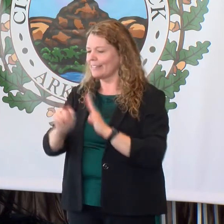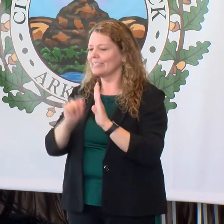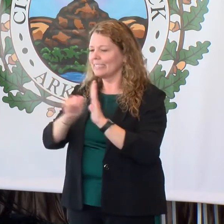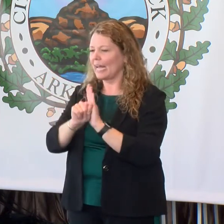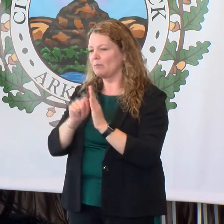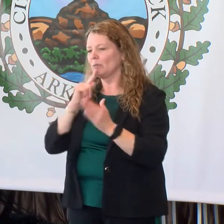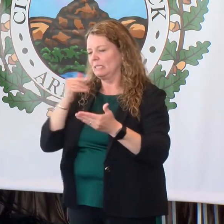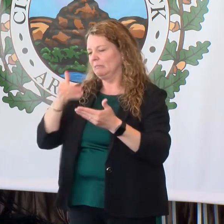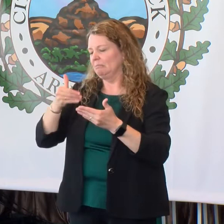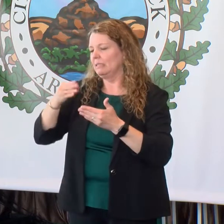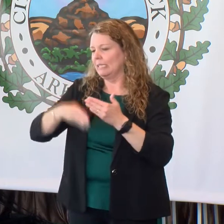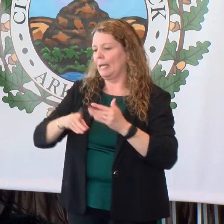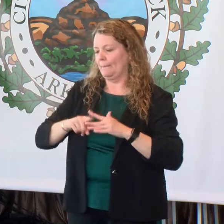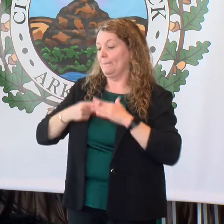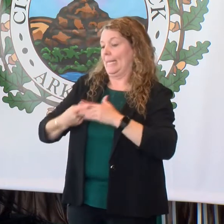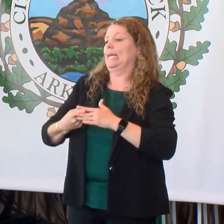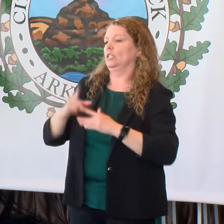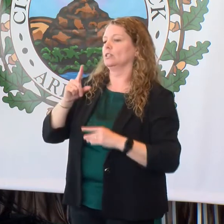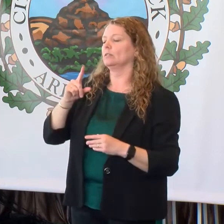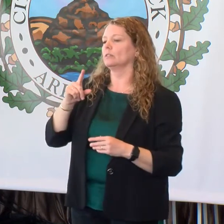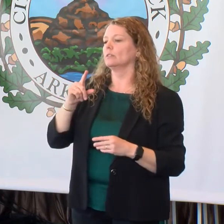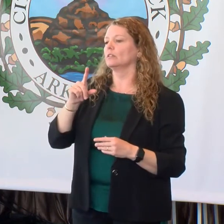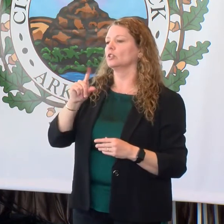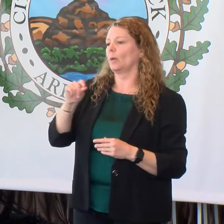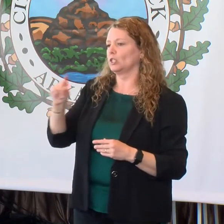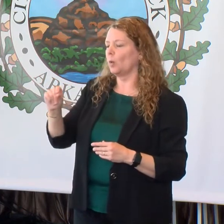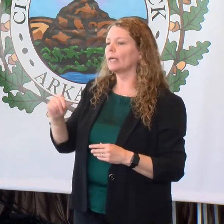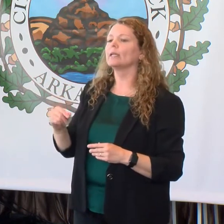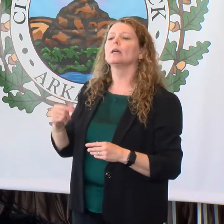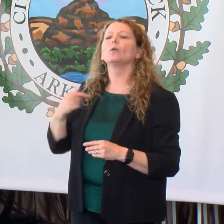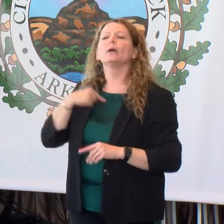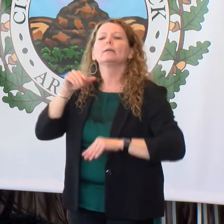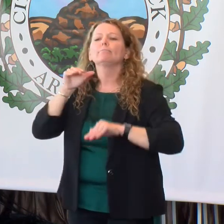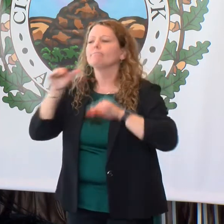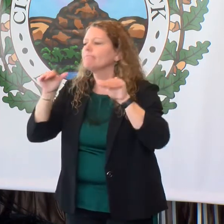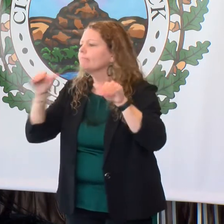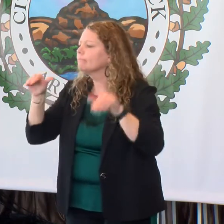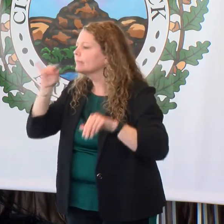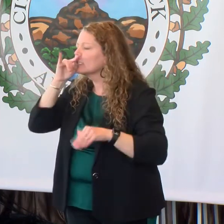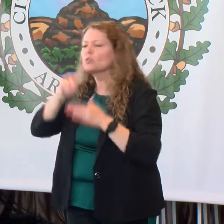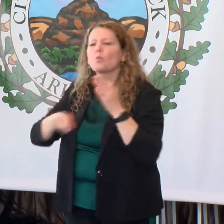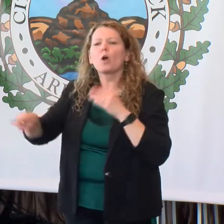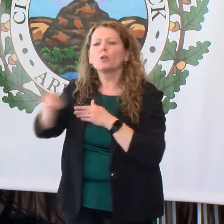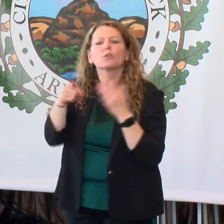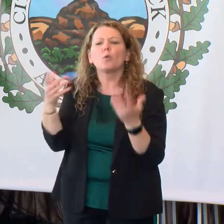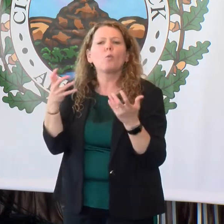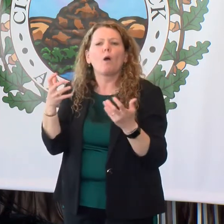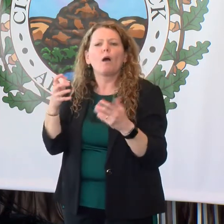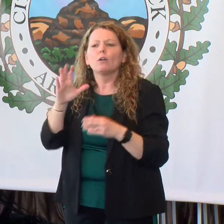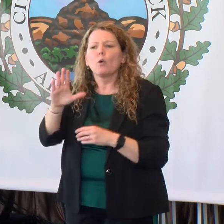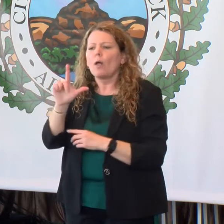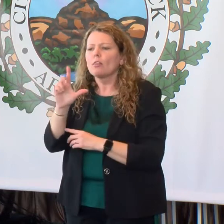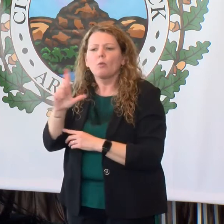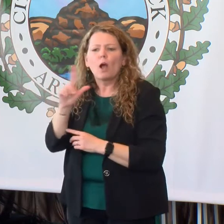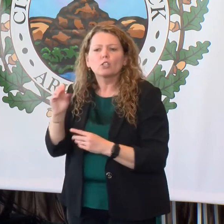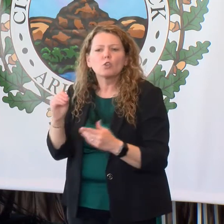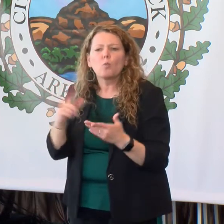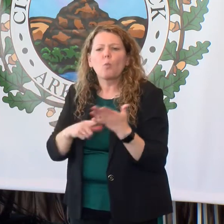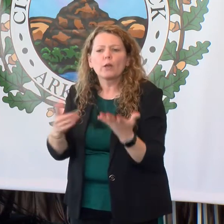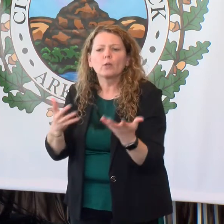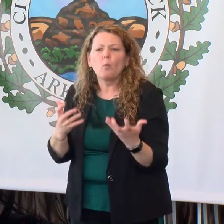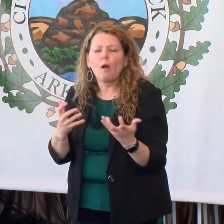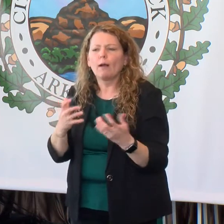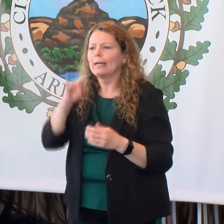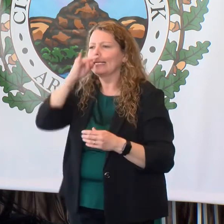the end of 2019, beginning of 2000, we asked kids, what do you want to see done to your Little Rock Zoo at a kid's